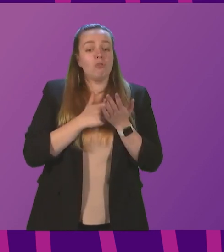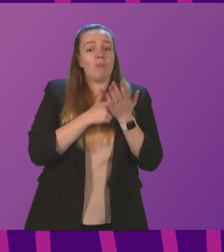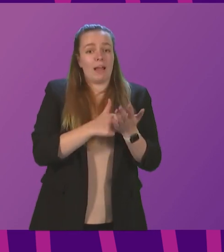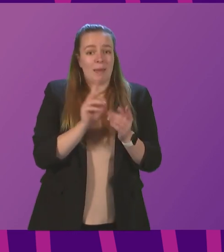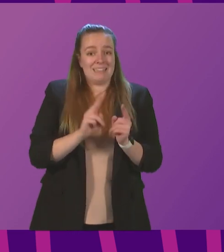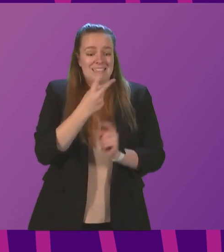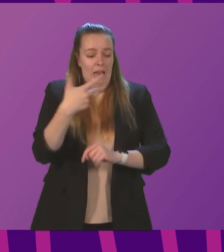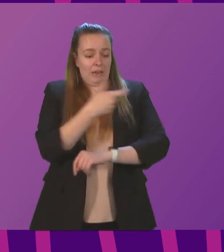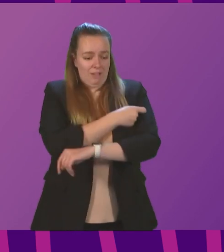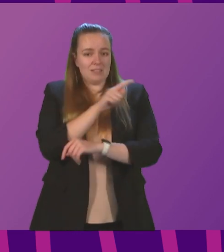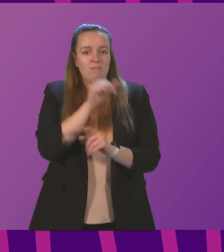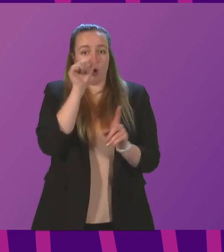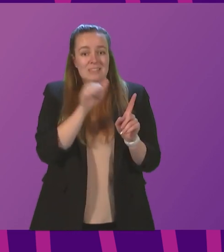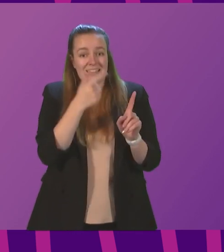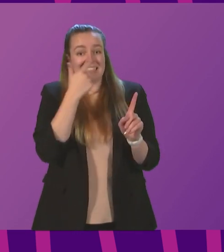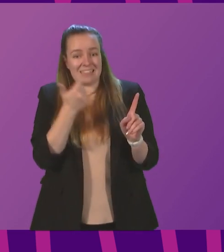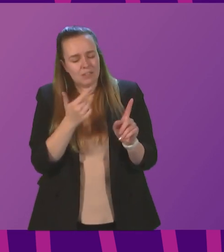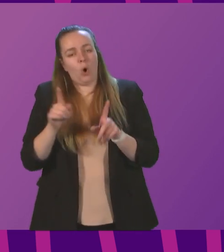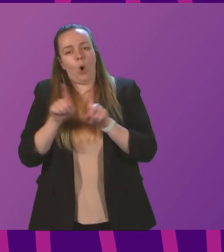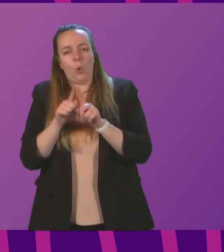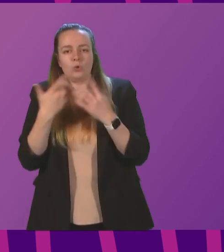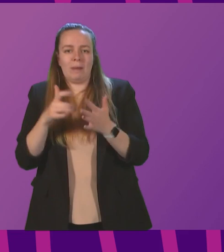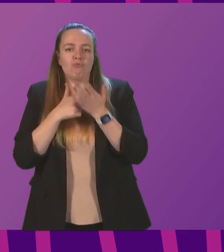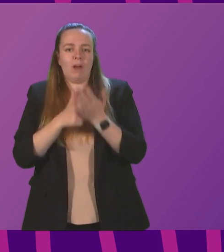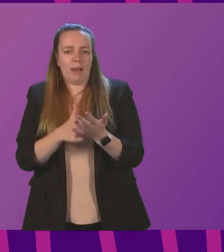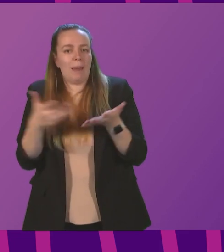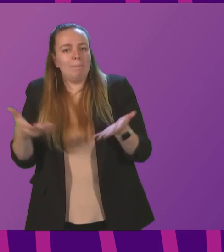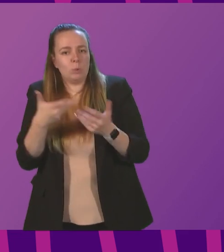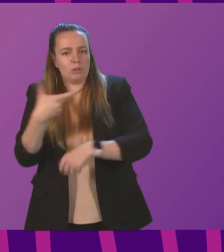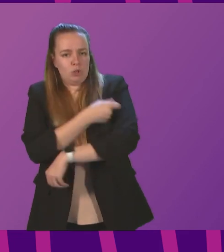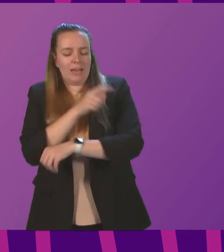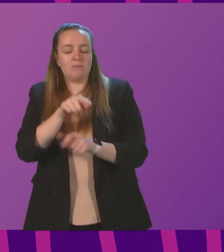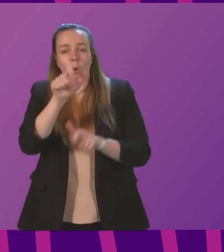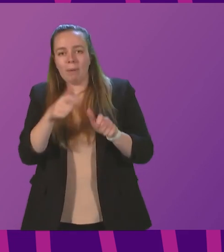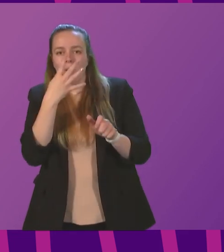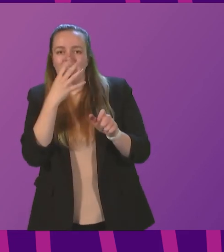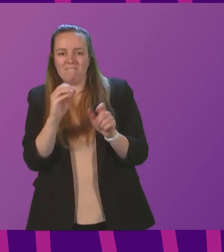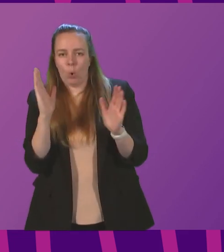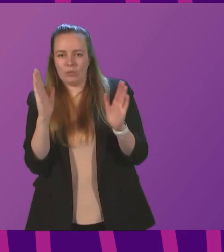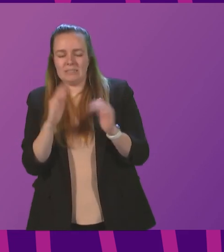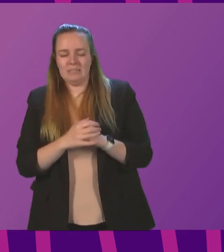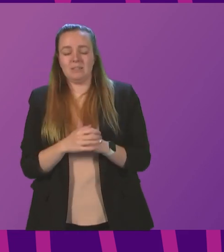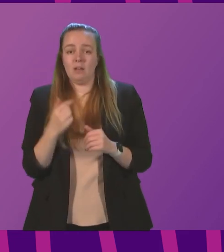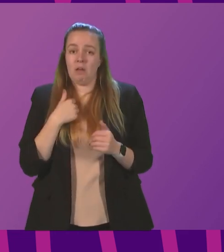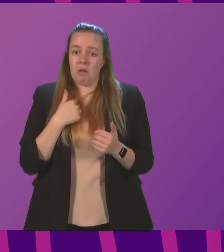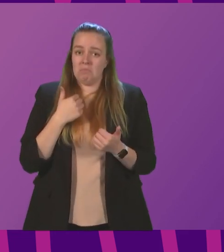doses for 16 and 17-year-olds, it also recommended booster jags for people in their 40s. I very much welcome this, and the Scottish Government will